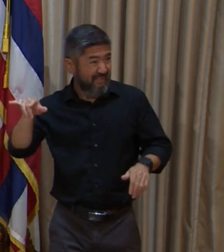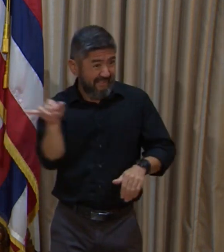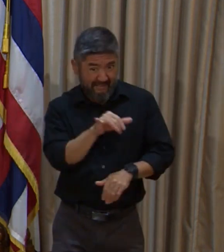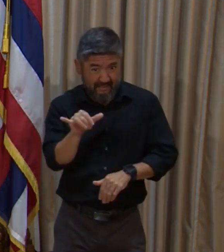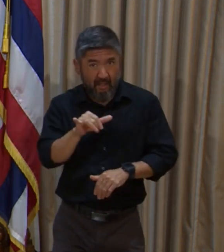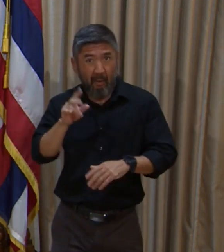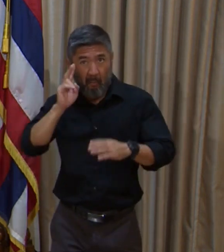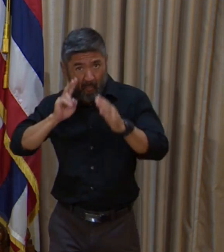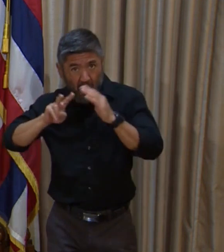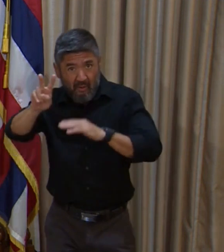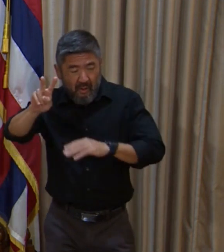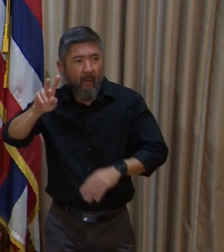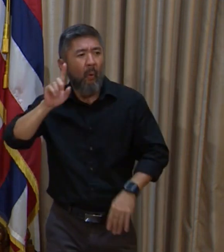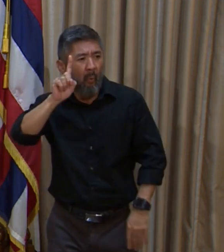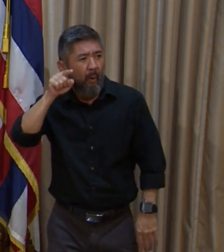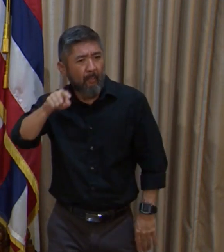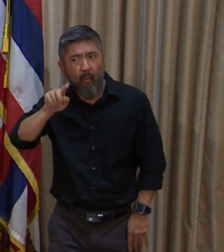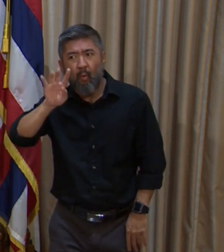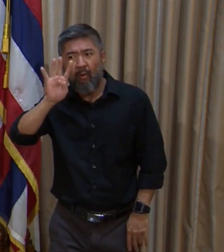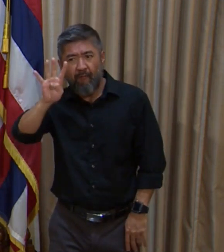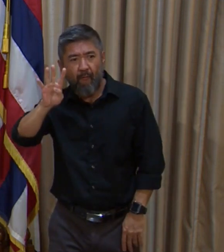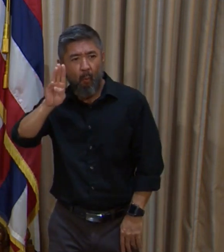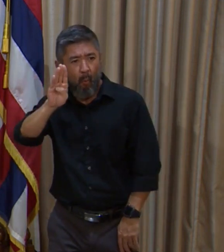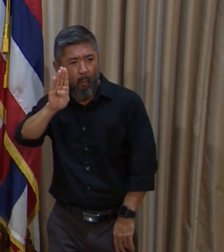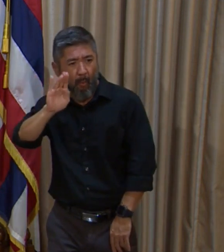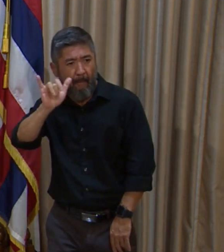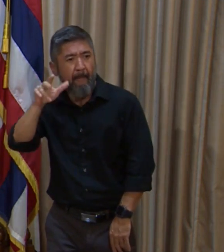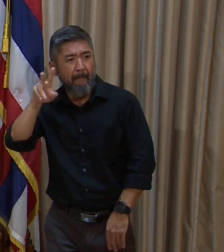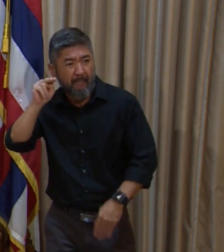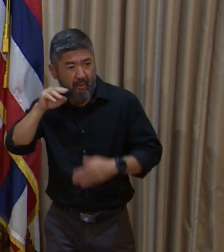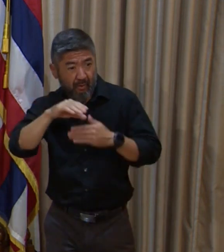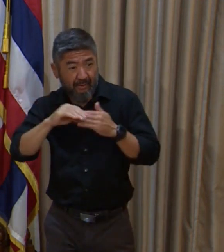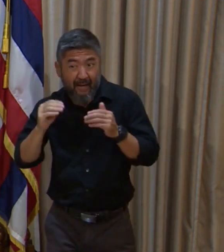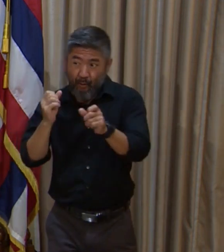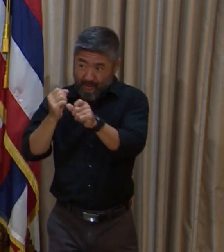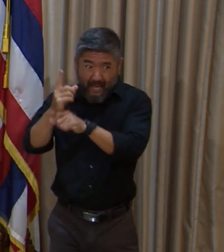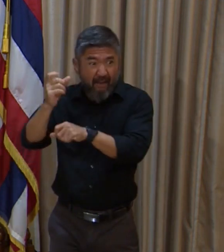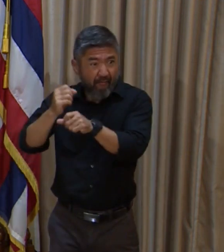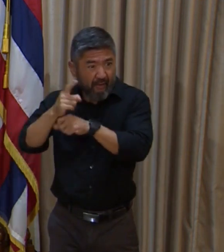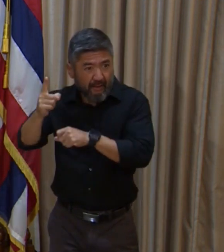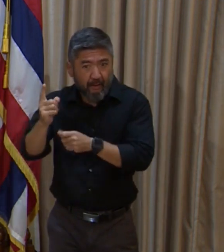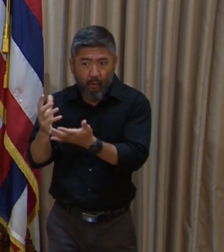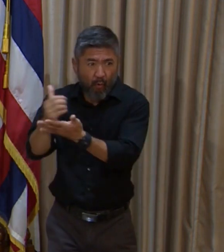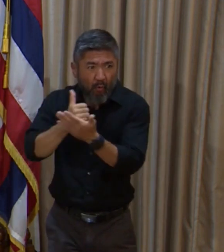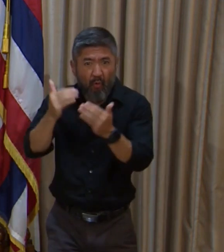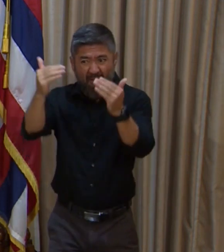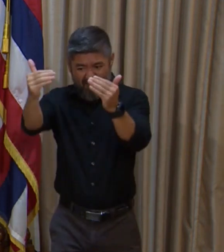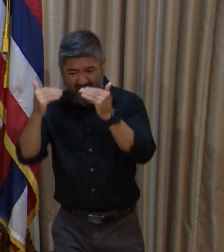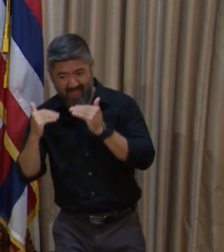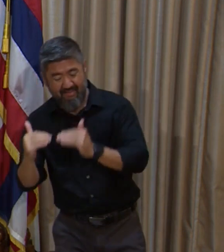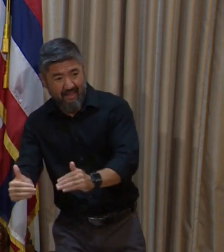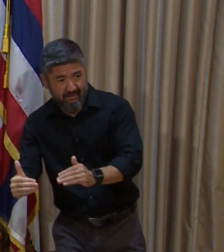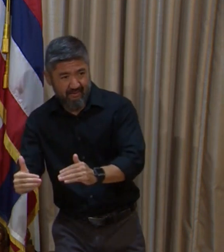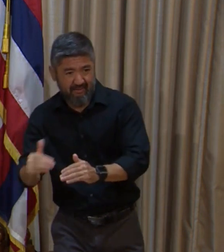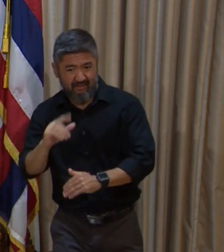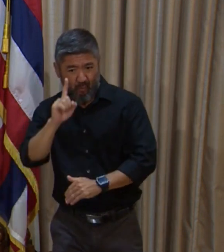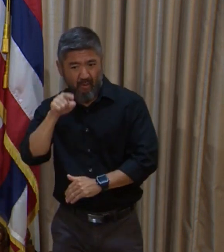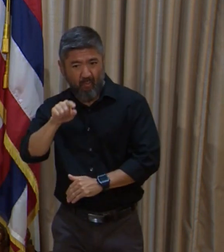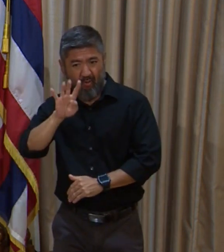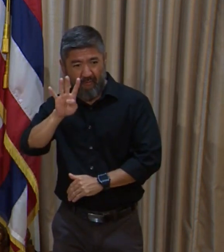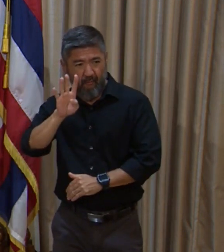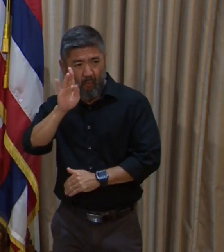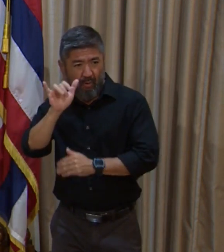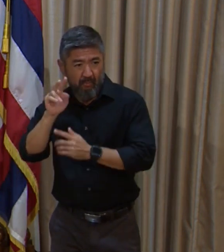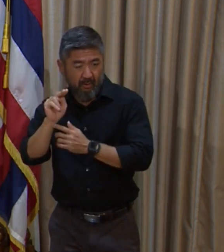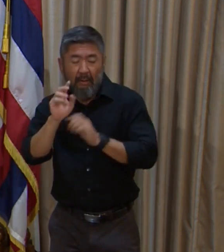a $1.4 billion shortfall each year. And I certainly can go through the details with you if